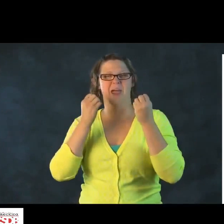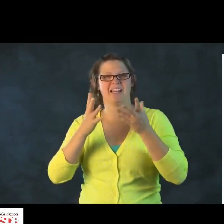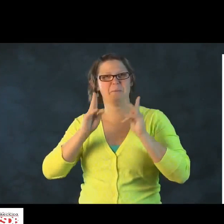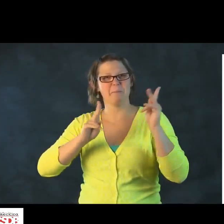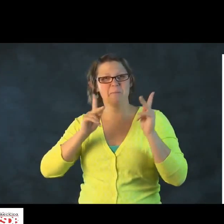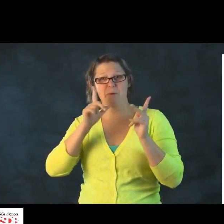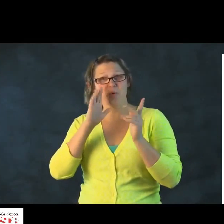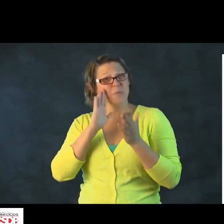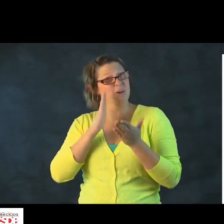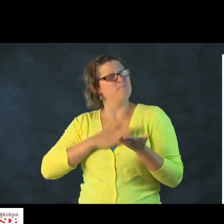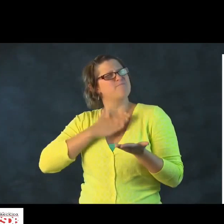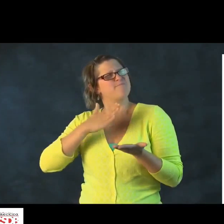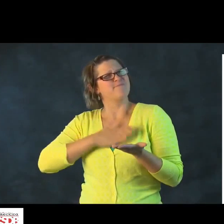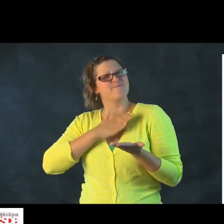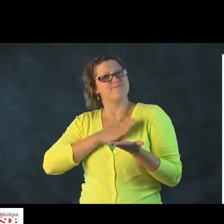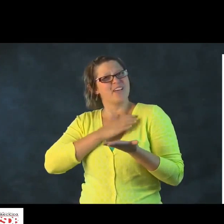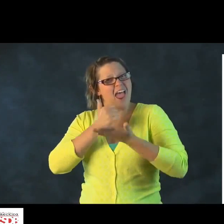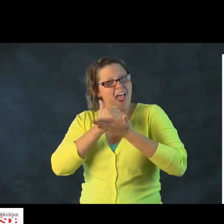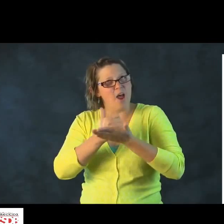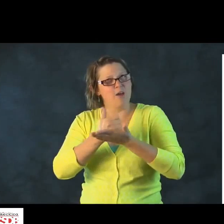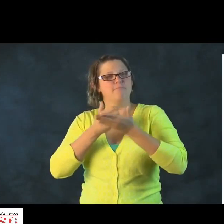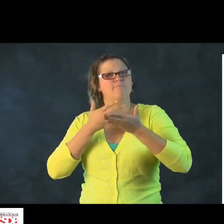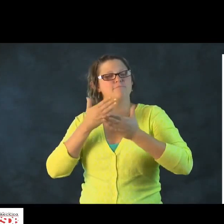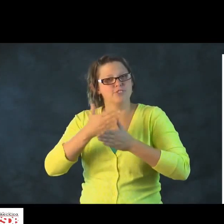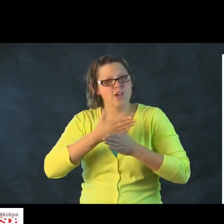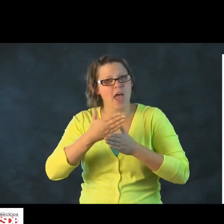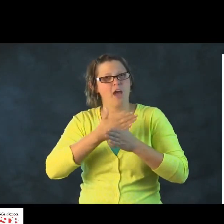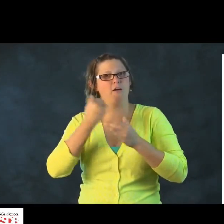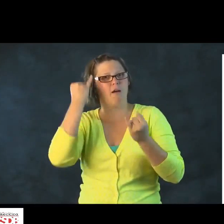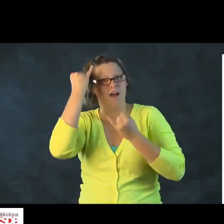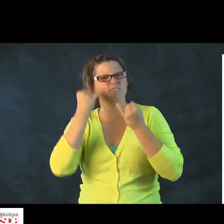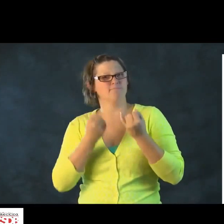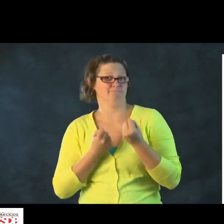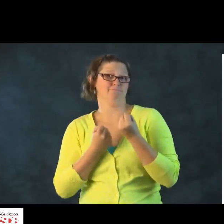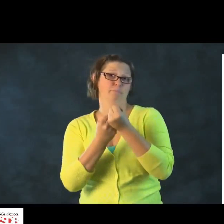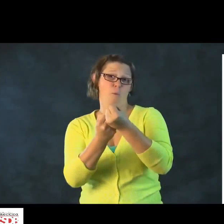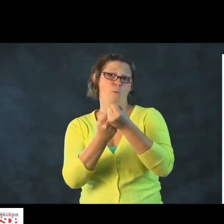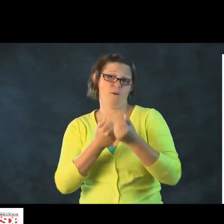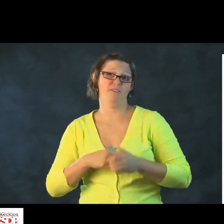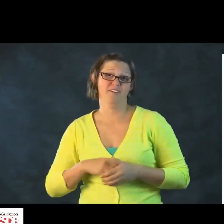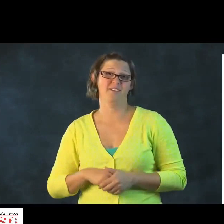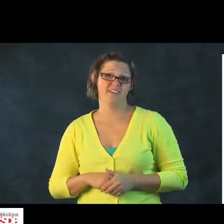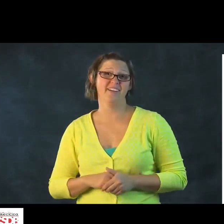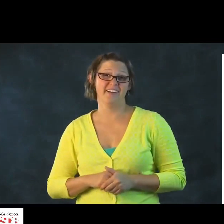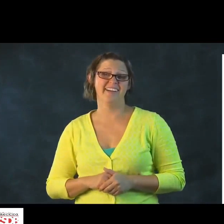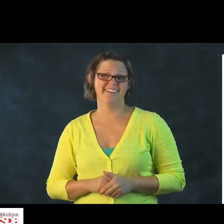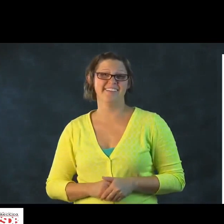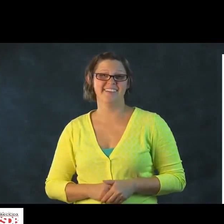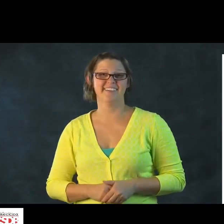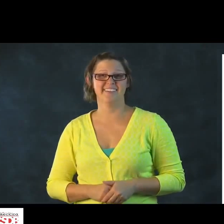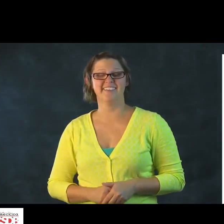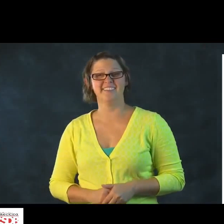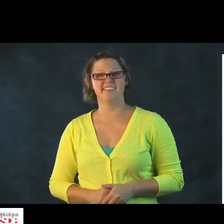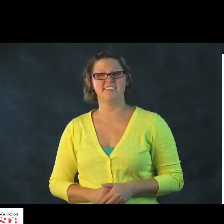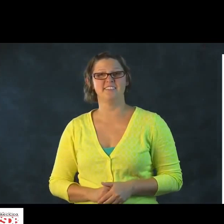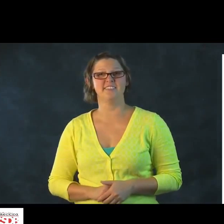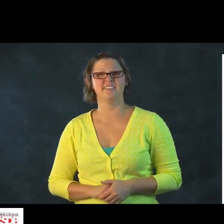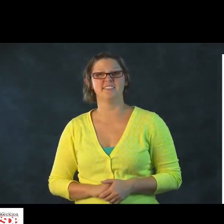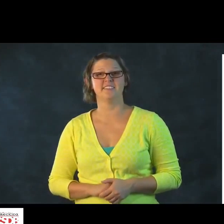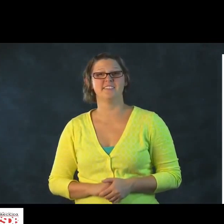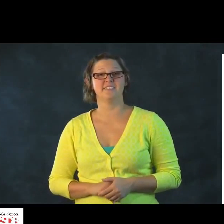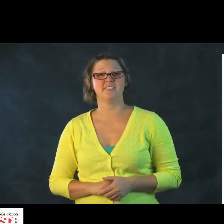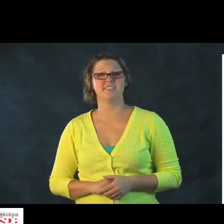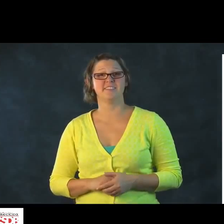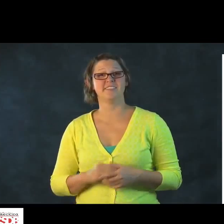You have the community out there. It's right at your fingertips. They're more than happy to help, more than happy to share their ideas and support you in this